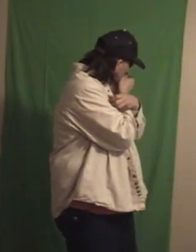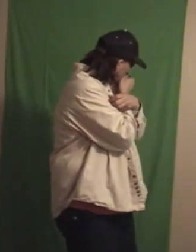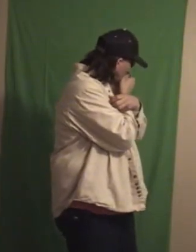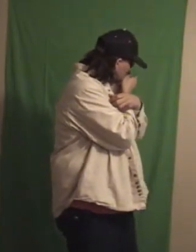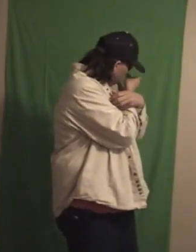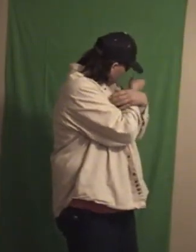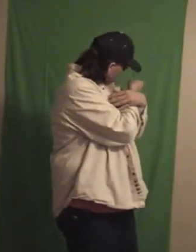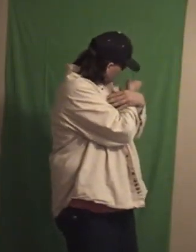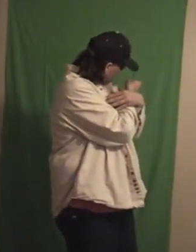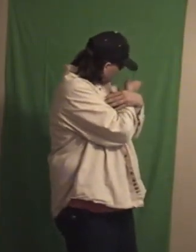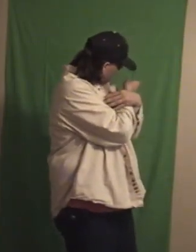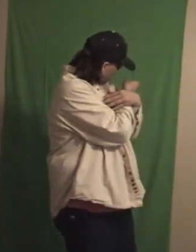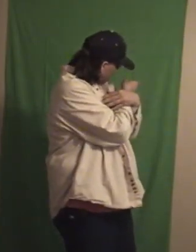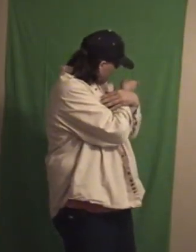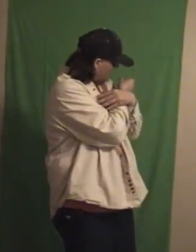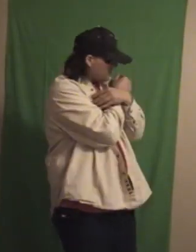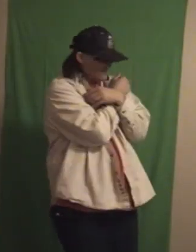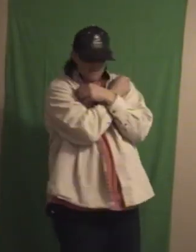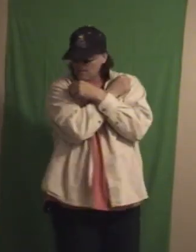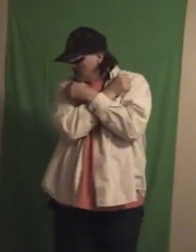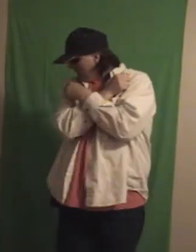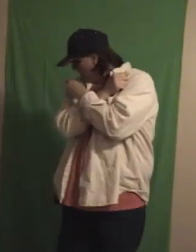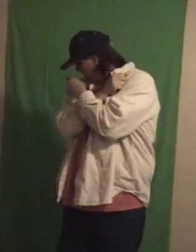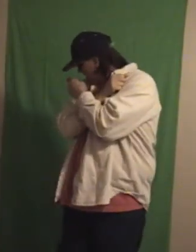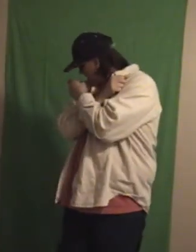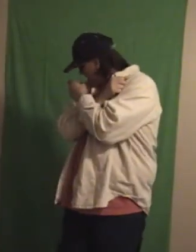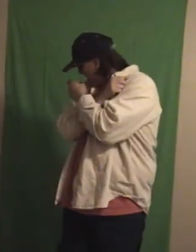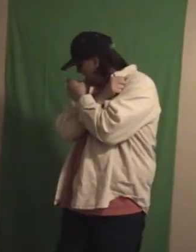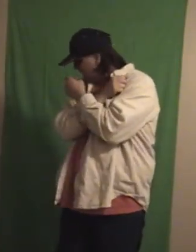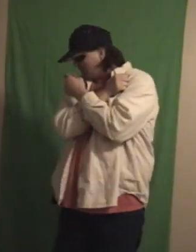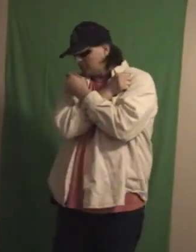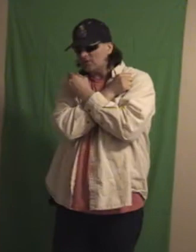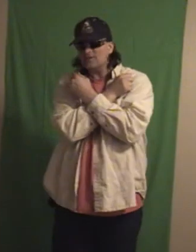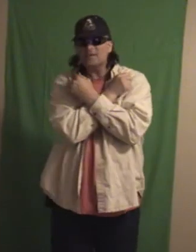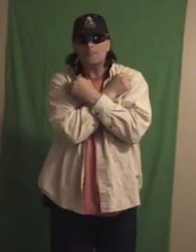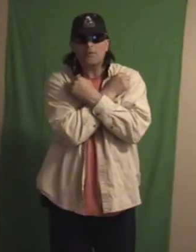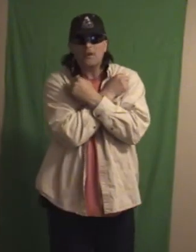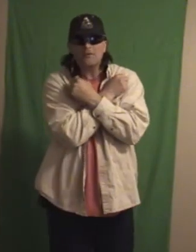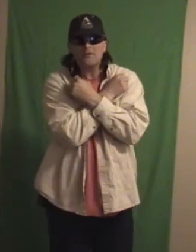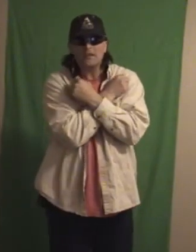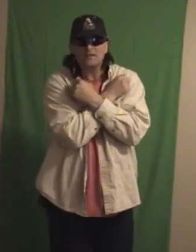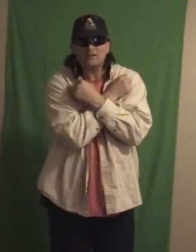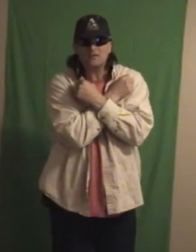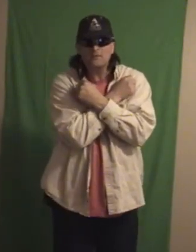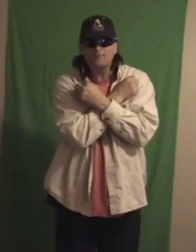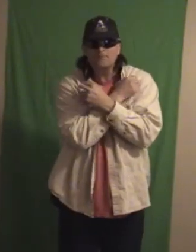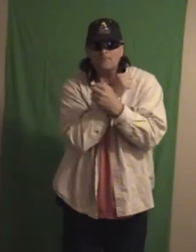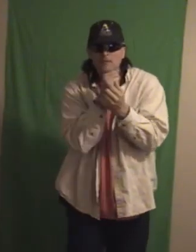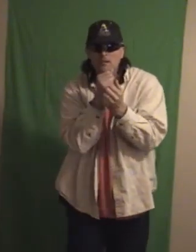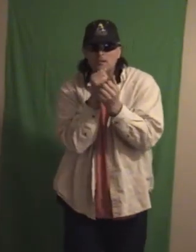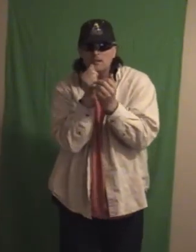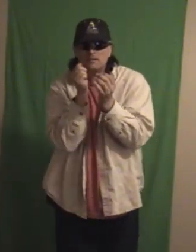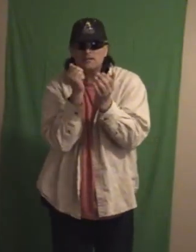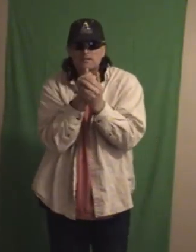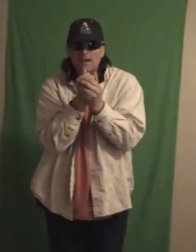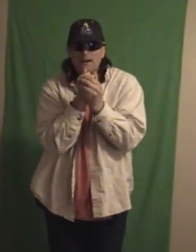like I said I only got a little green screen here a little green here it's just a temporary fix so